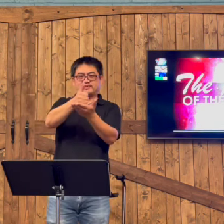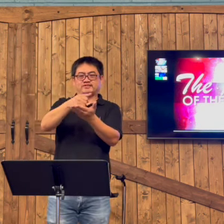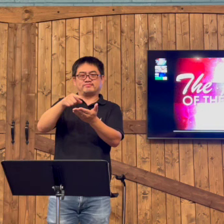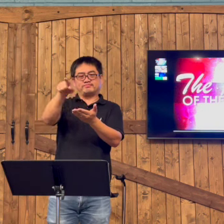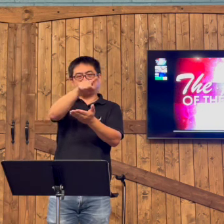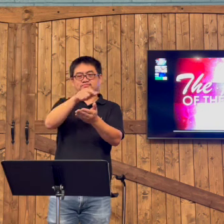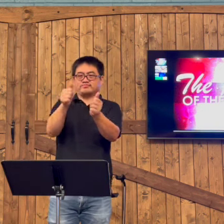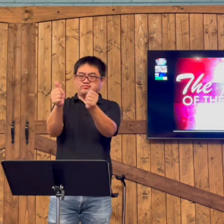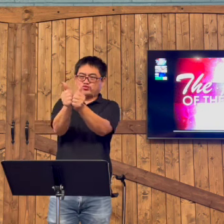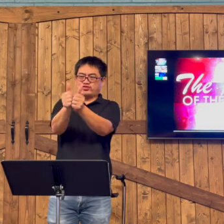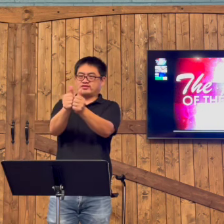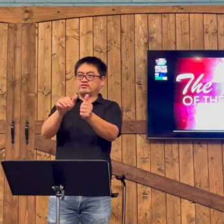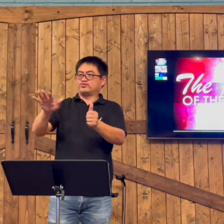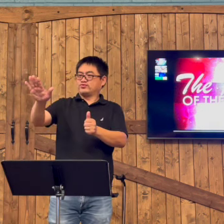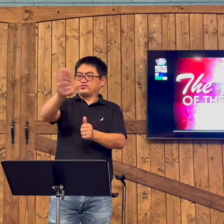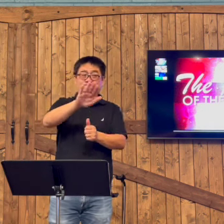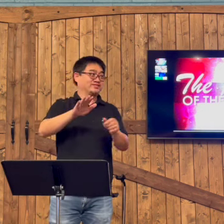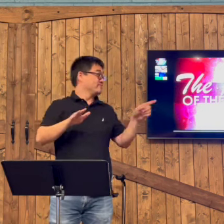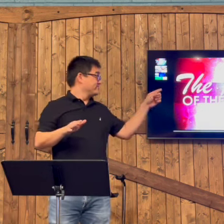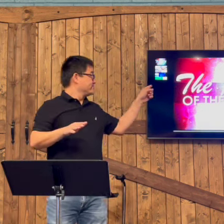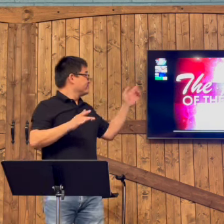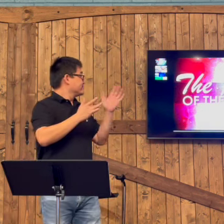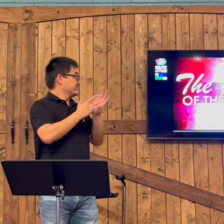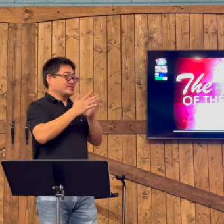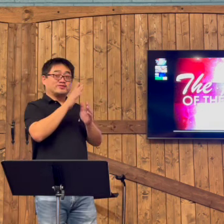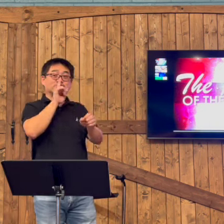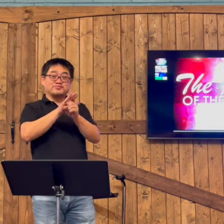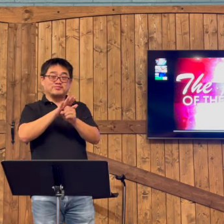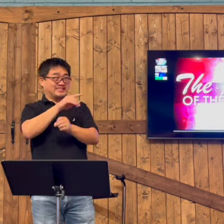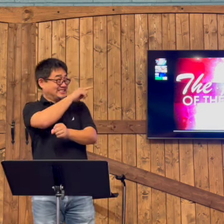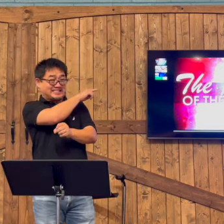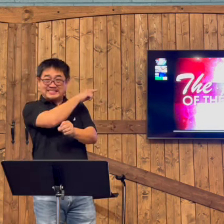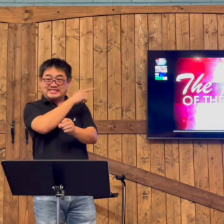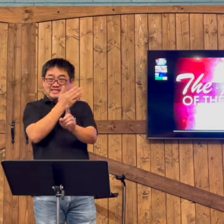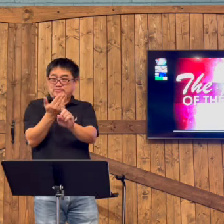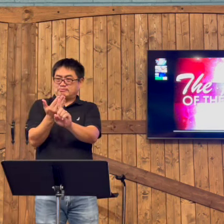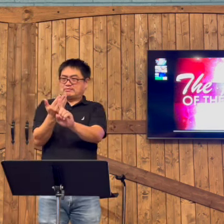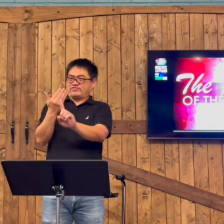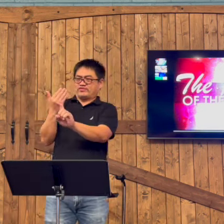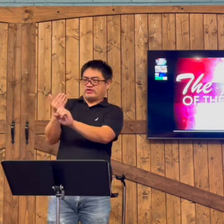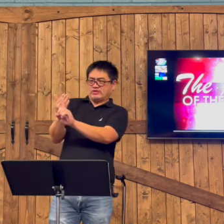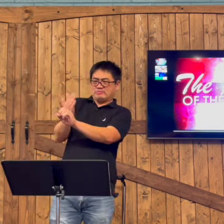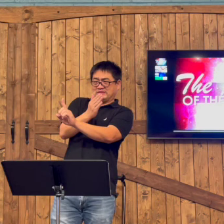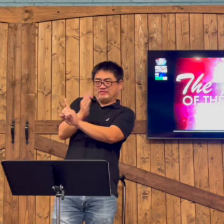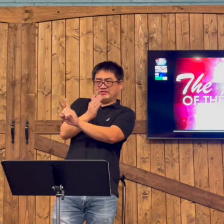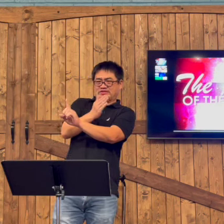is the best one to help us. And He will be with you everywhere you go. That's God's promises.